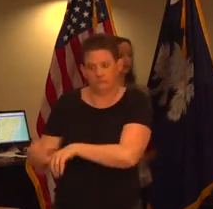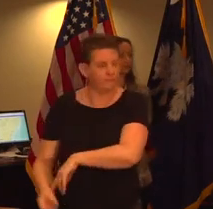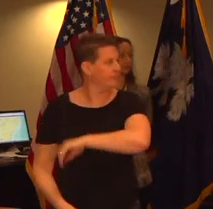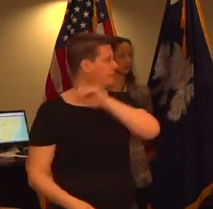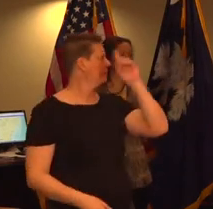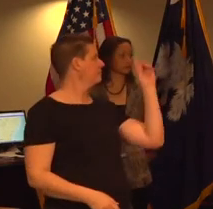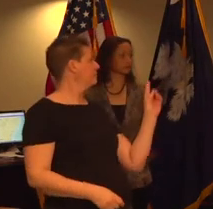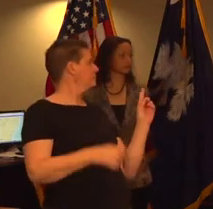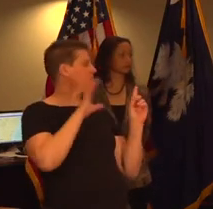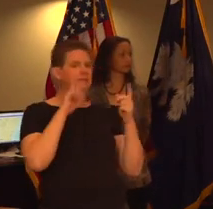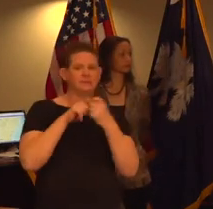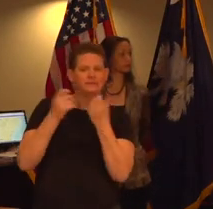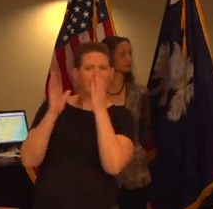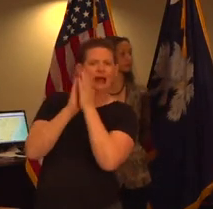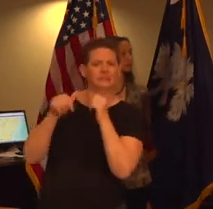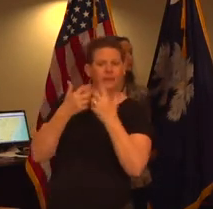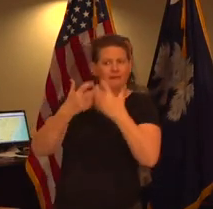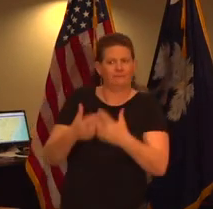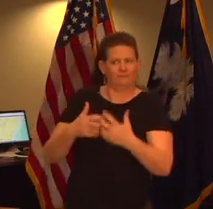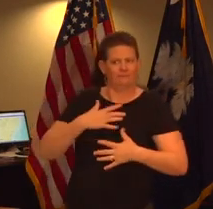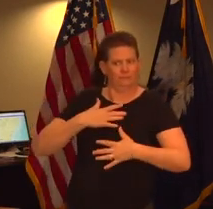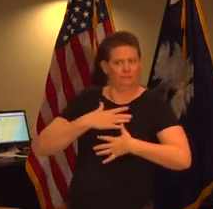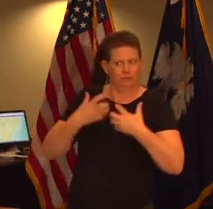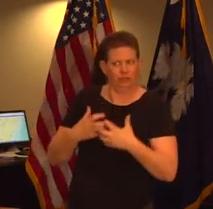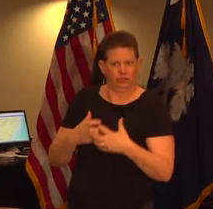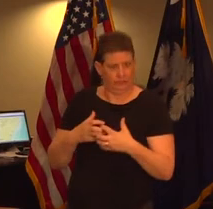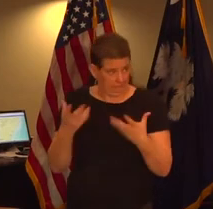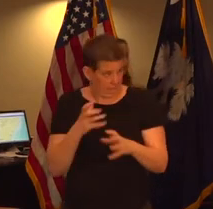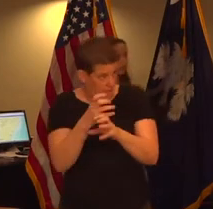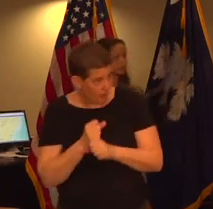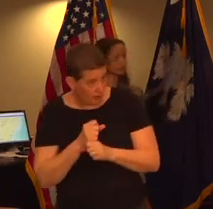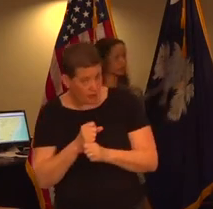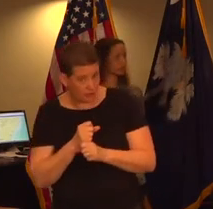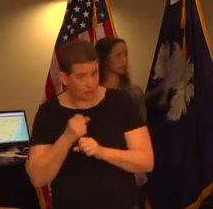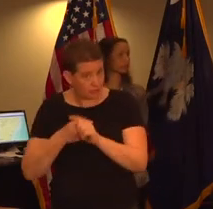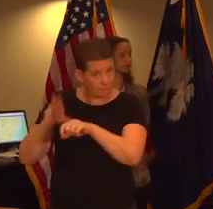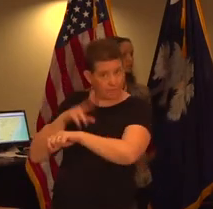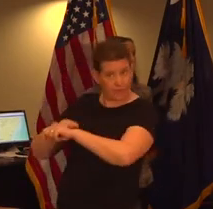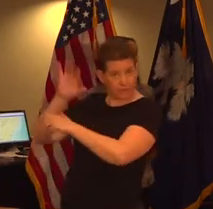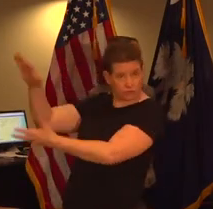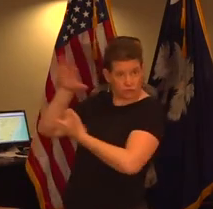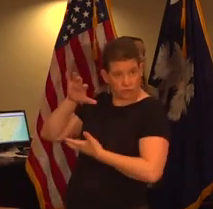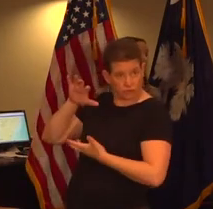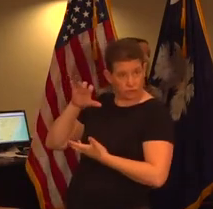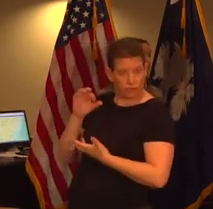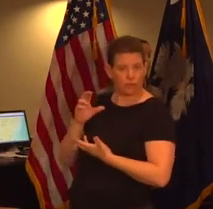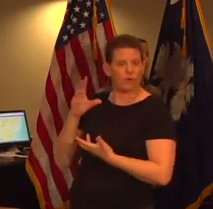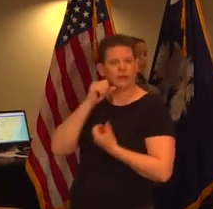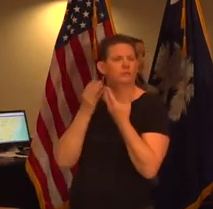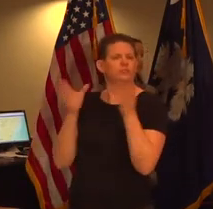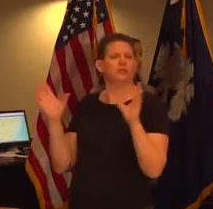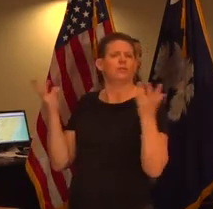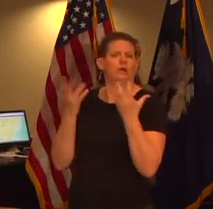about ventilator machines have you asked or received uh ventilator machines from the national stockpile and i guess more broadly